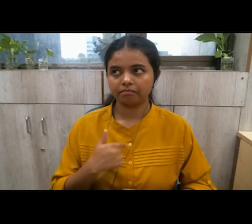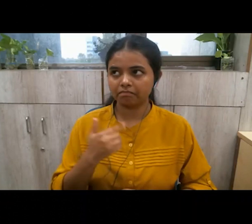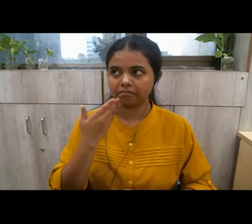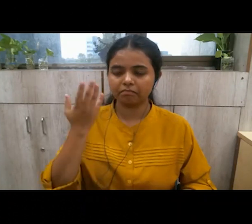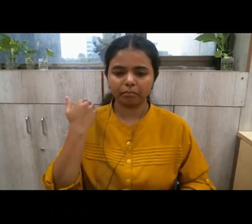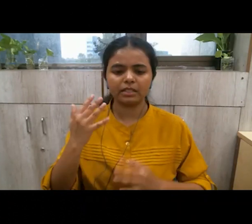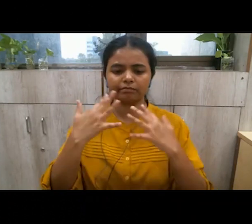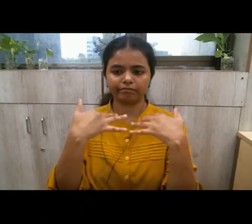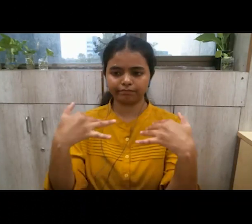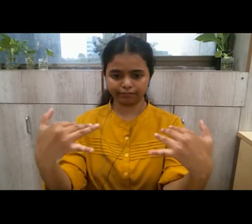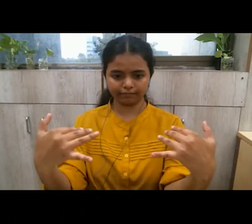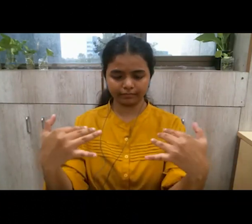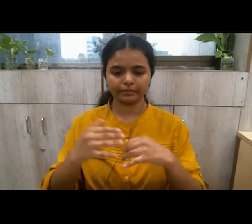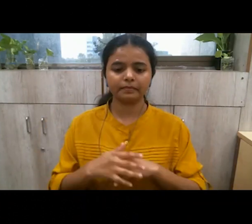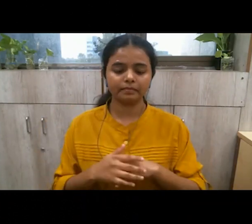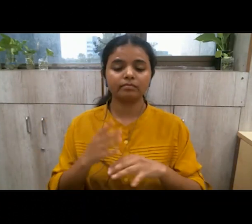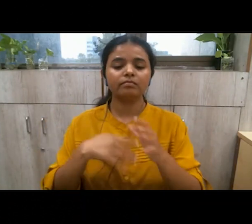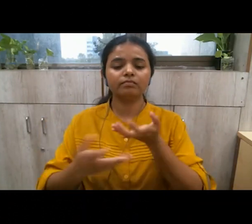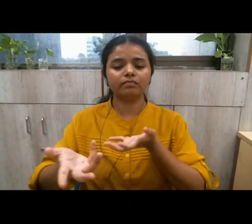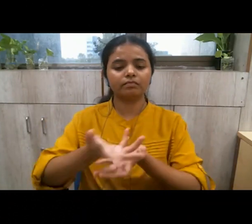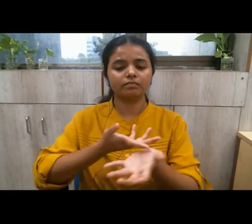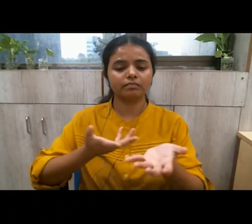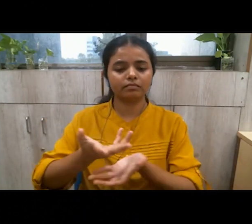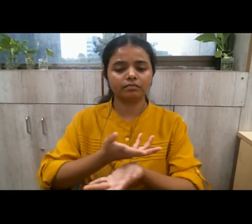at a seminar where it was being discussed